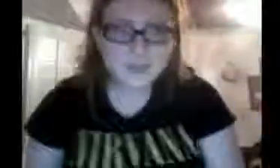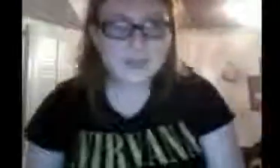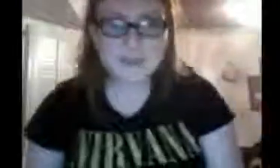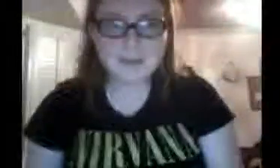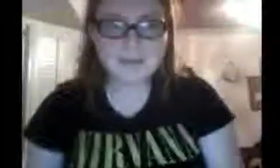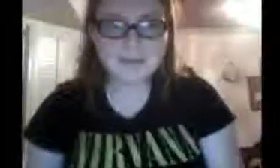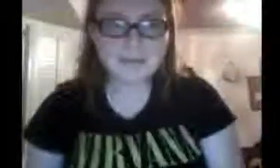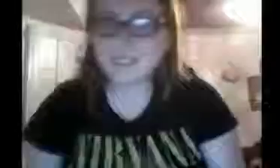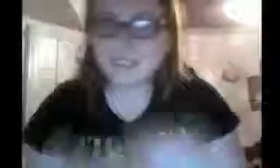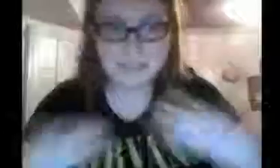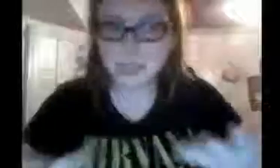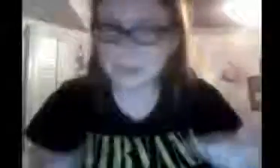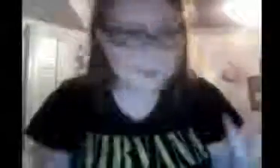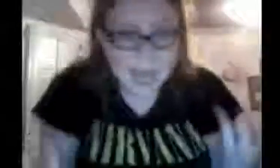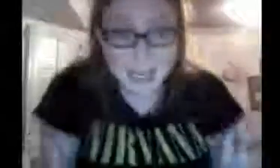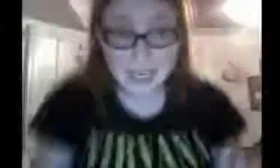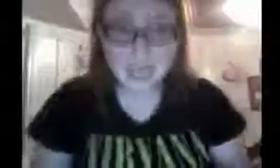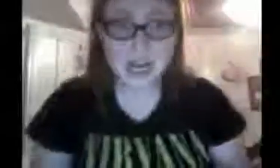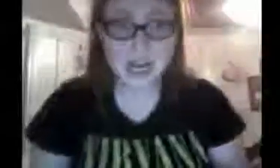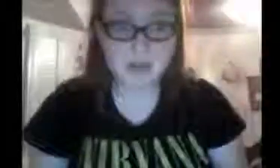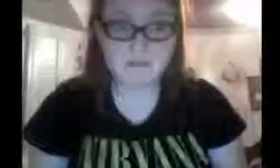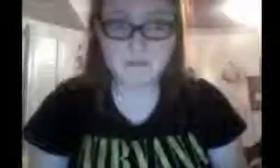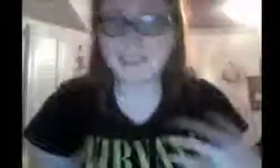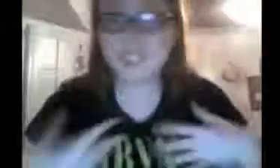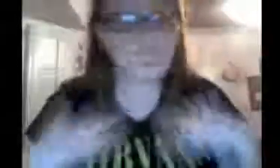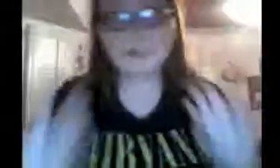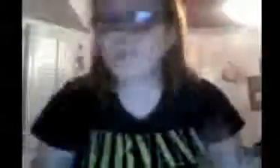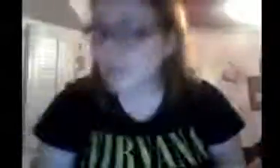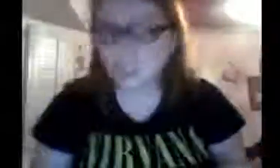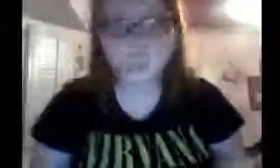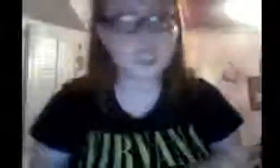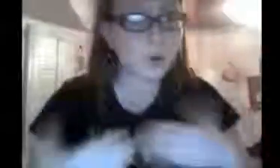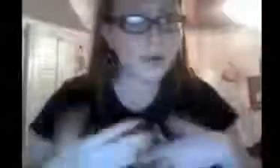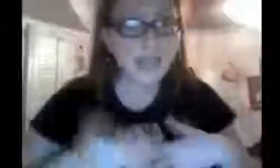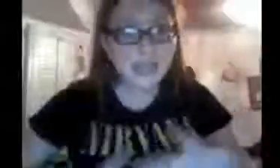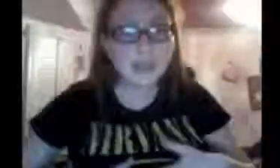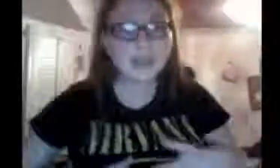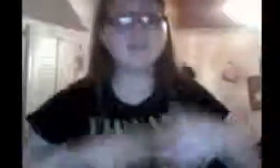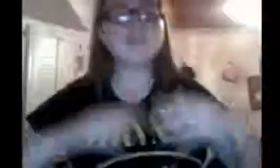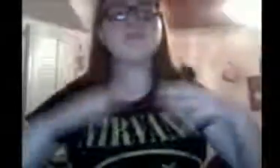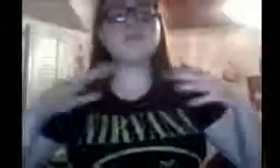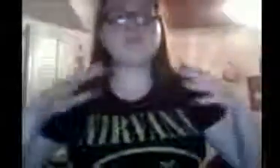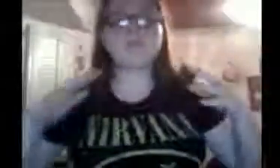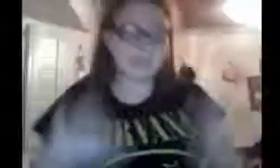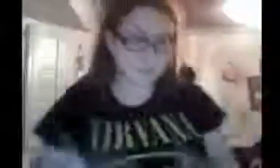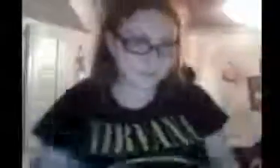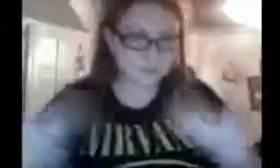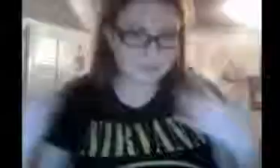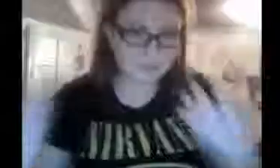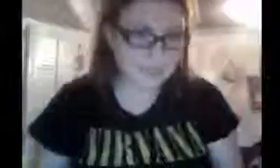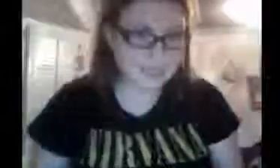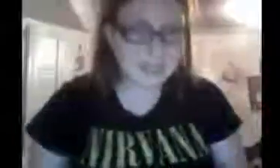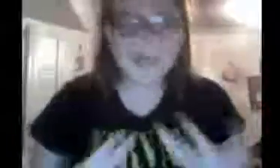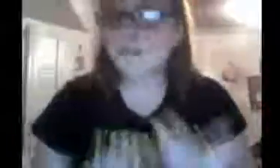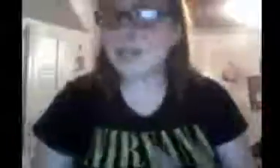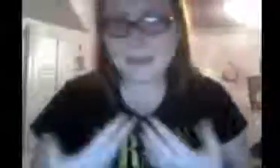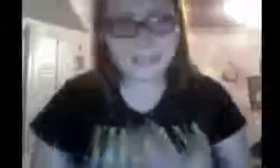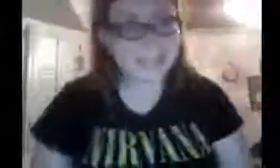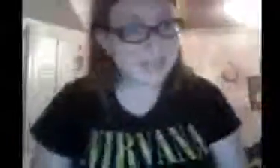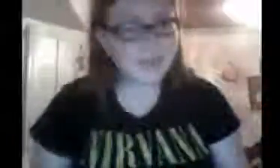I mean, seriously, you're keeping me hanging here. Did Chase ever find Zoe? Did they ever get back together?